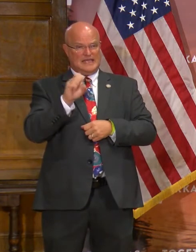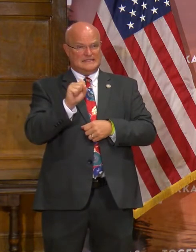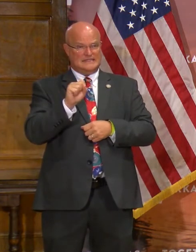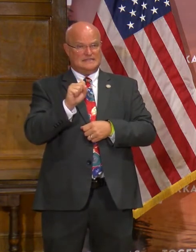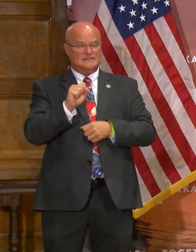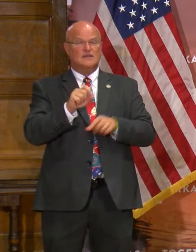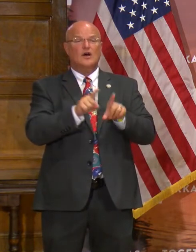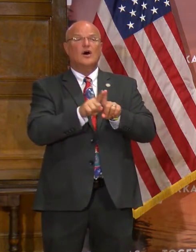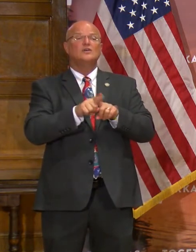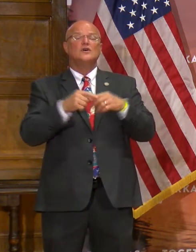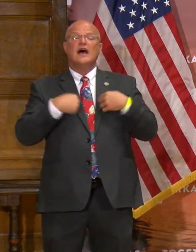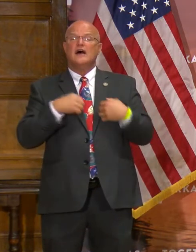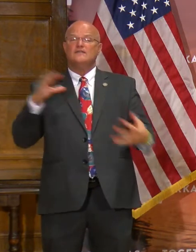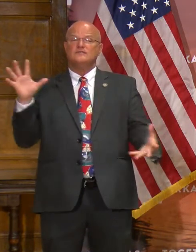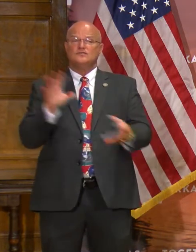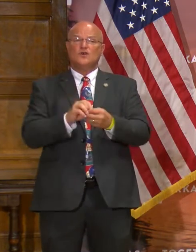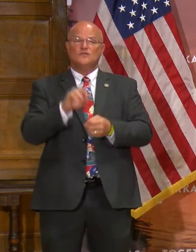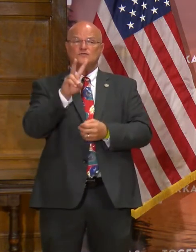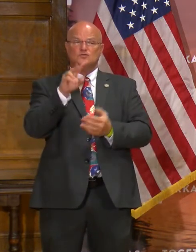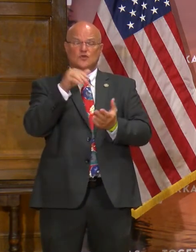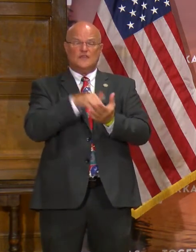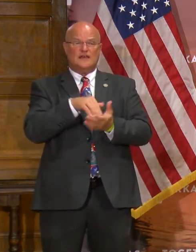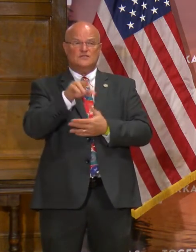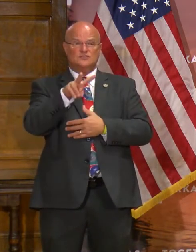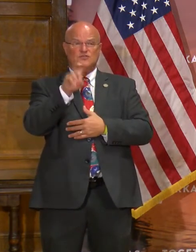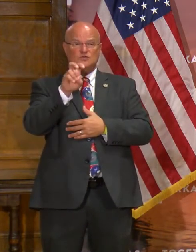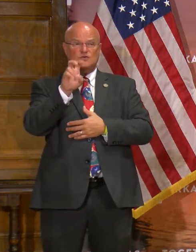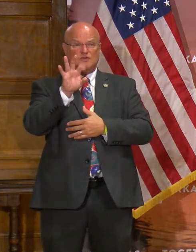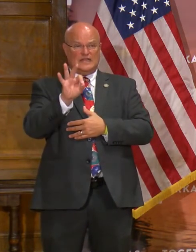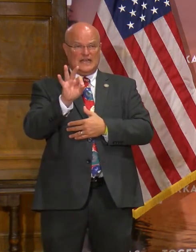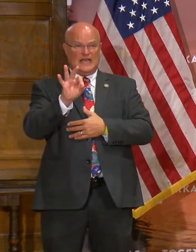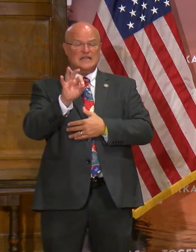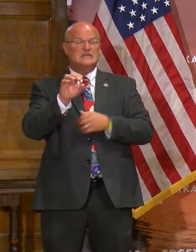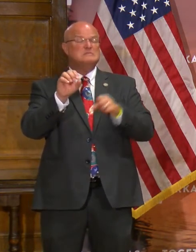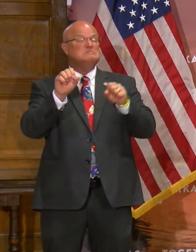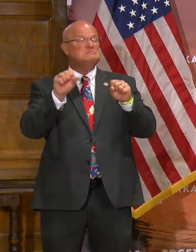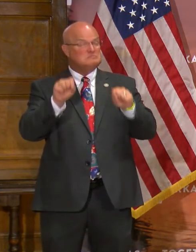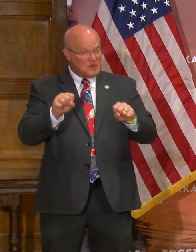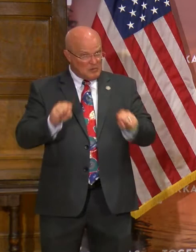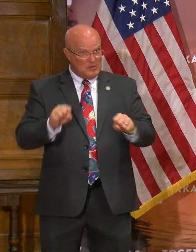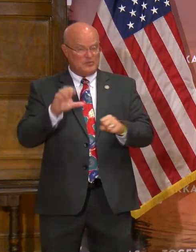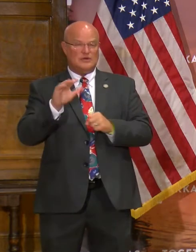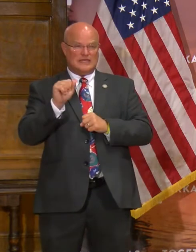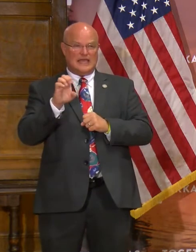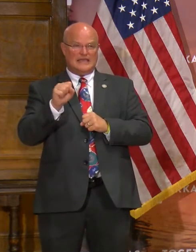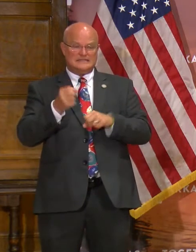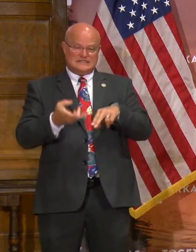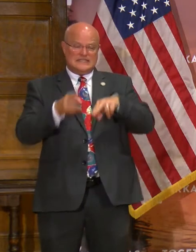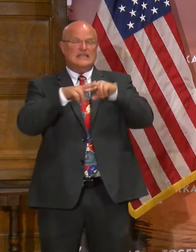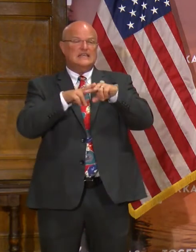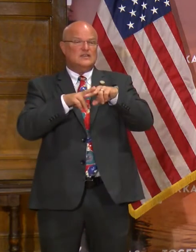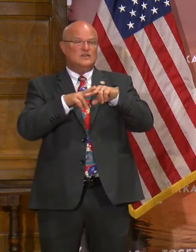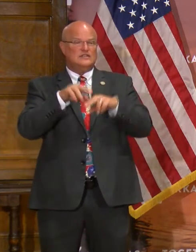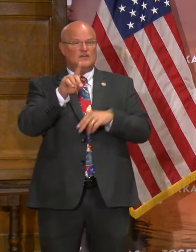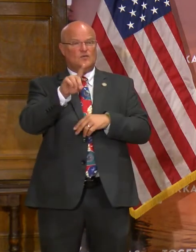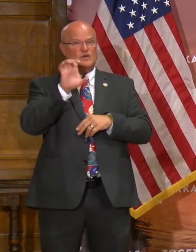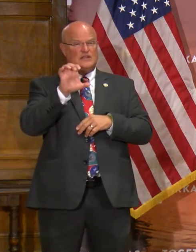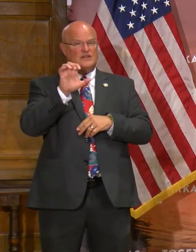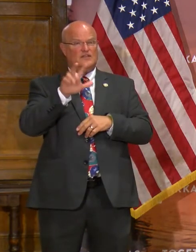We also have a total of 2,209 probable cases, which is an increase of